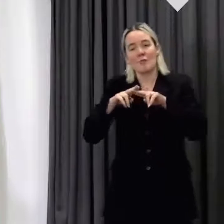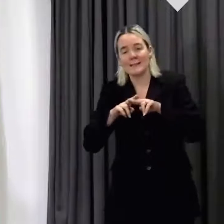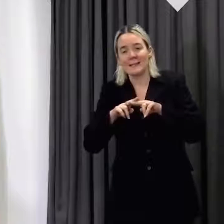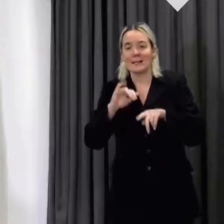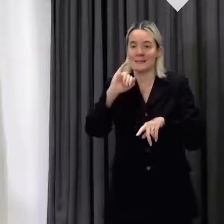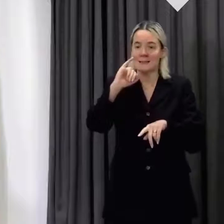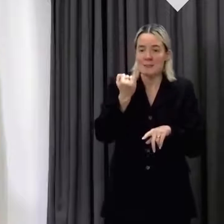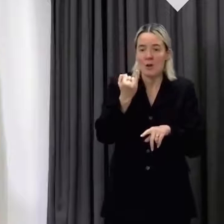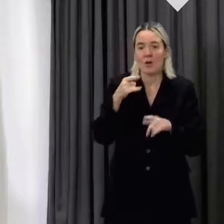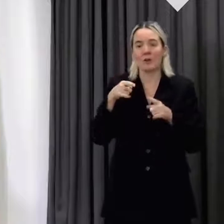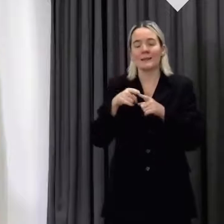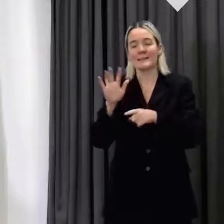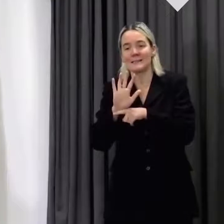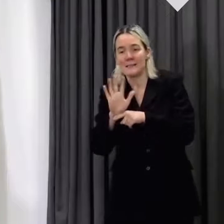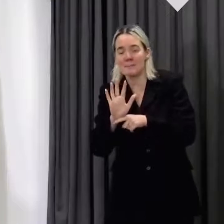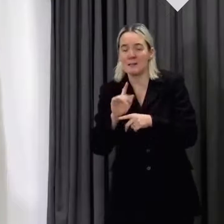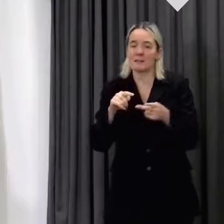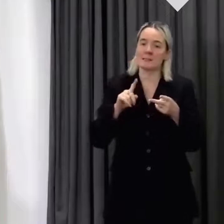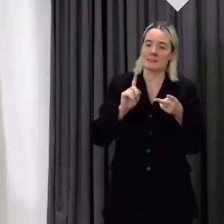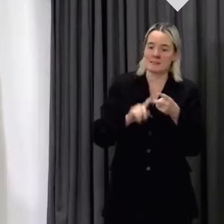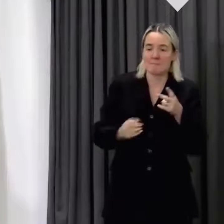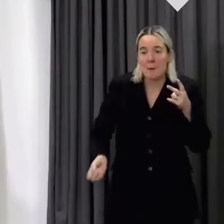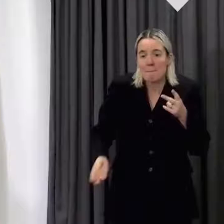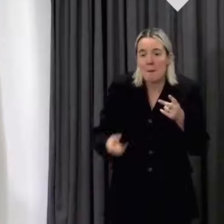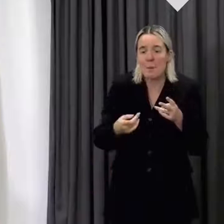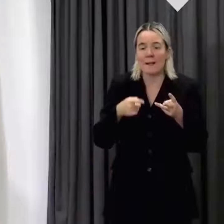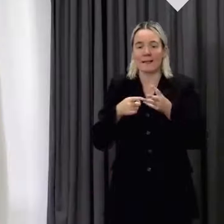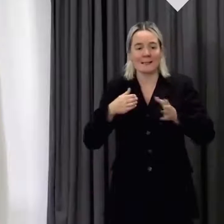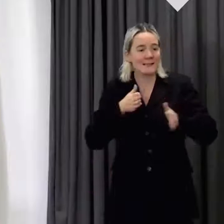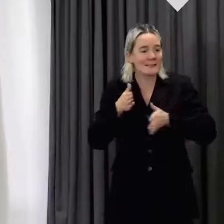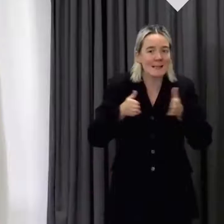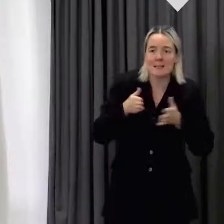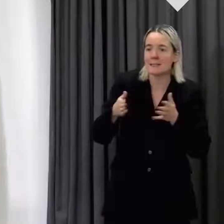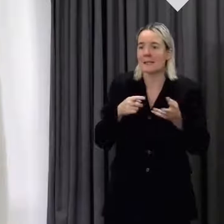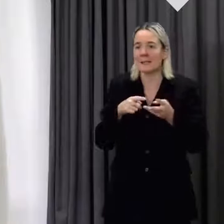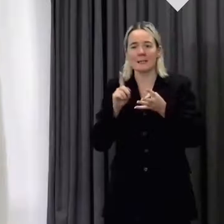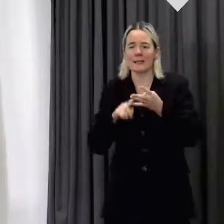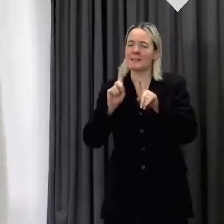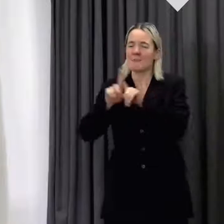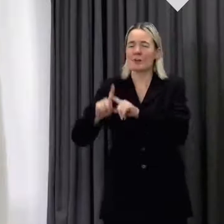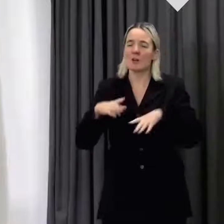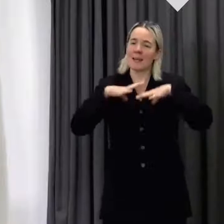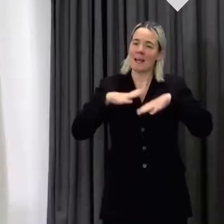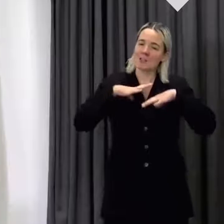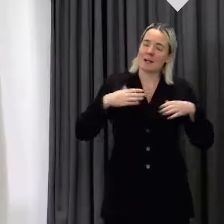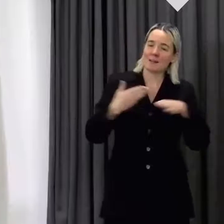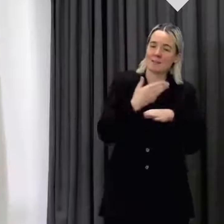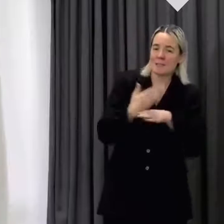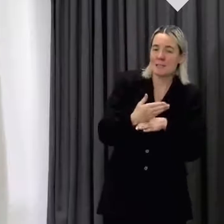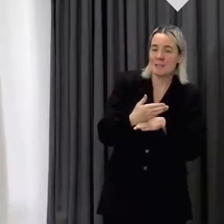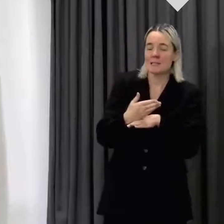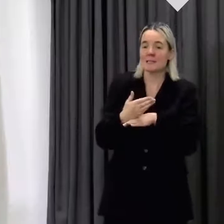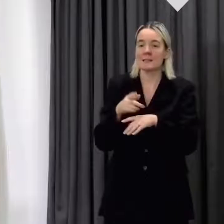bingo halls, bowling alleys, soft play centres, casinos, skating rinks and amusement arcades will have to close.